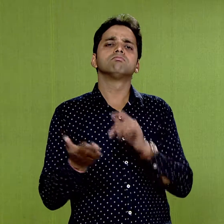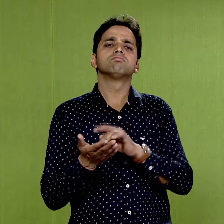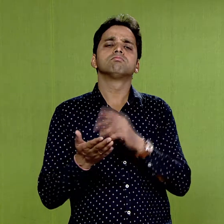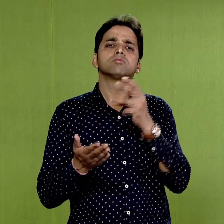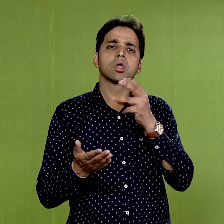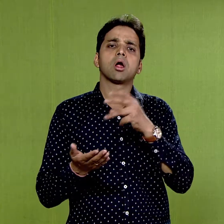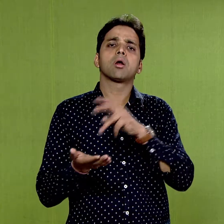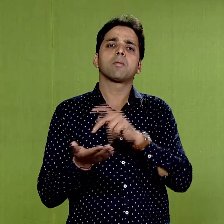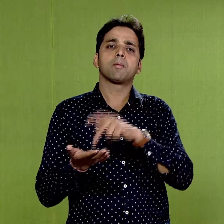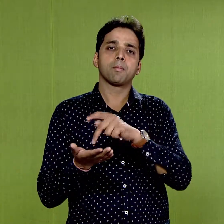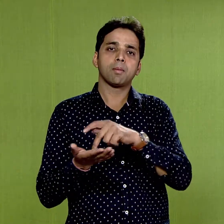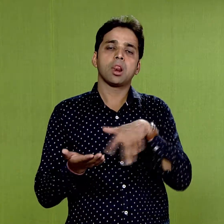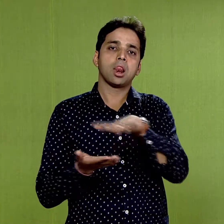Badami.